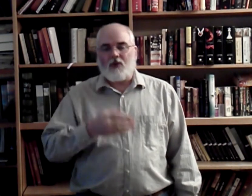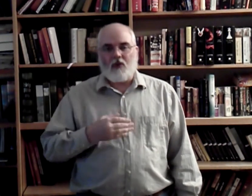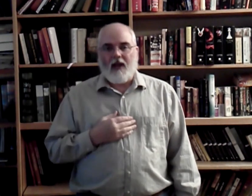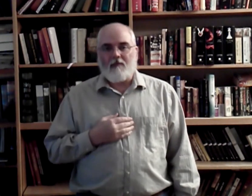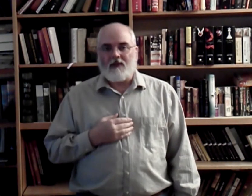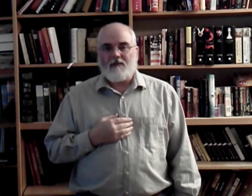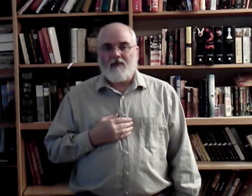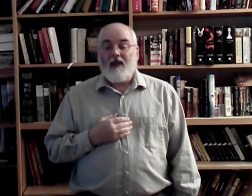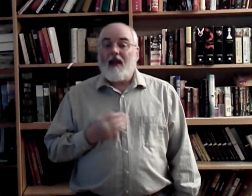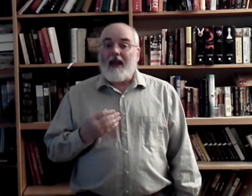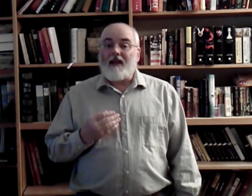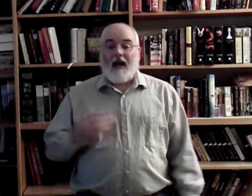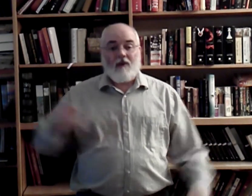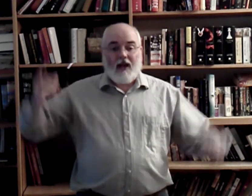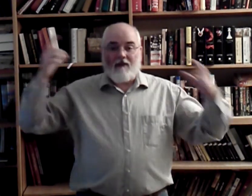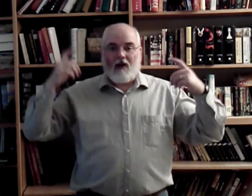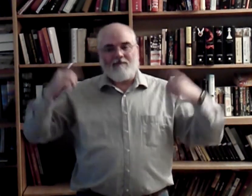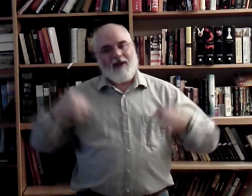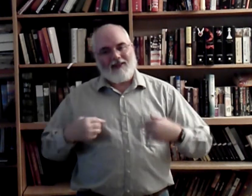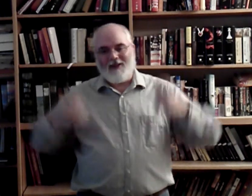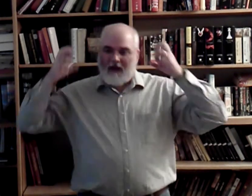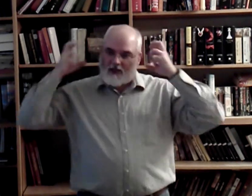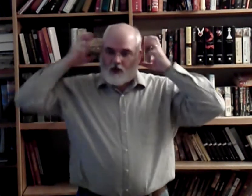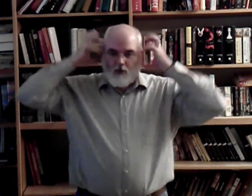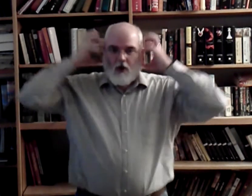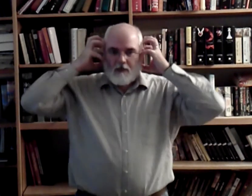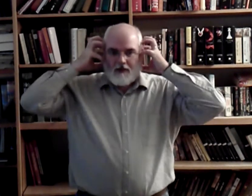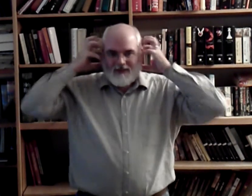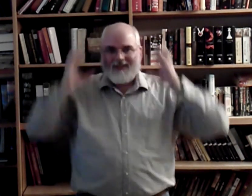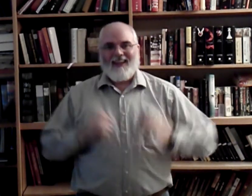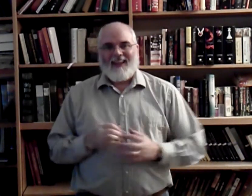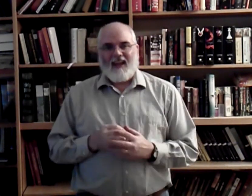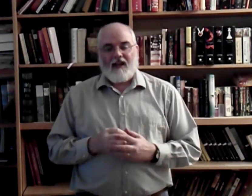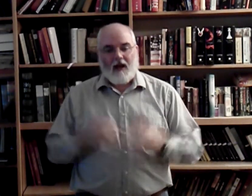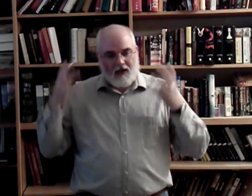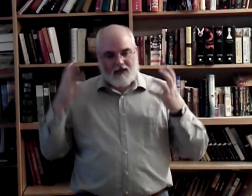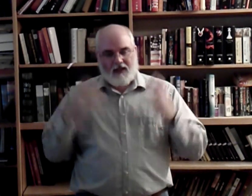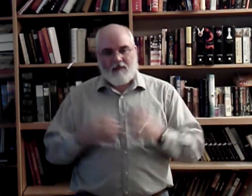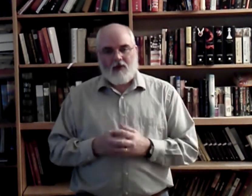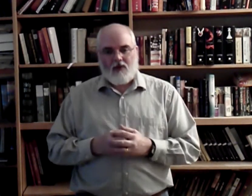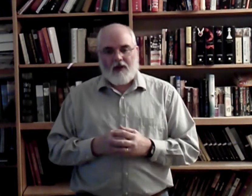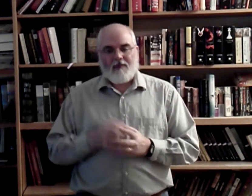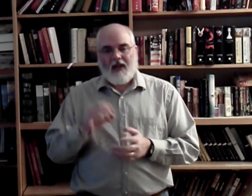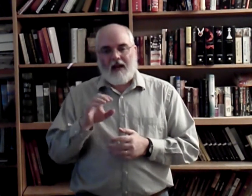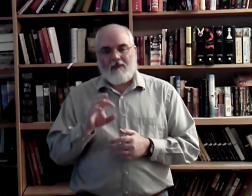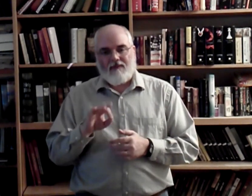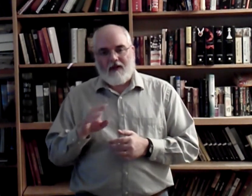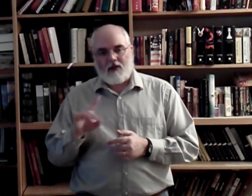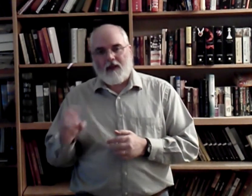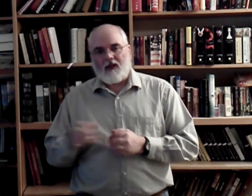school campus, and I would have on, back then, my Sony Walkman, and I'd be listening to my music, and I'd be fingerspelling